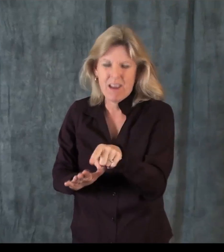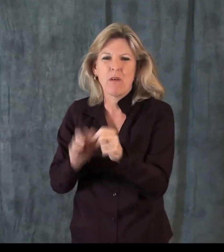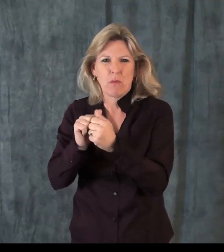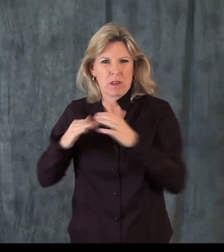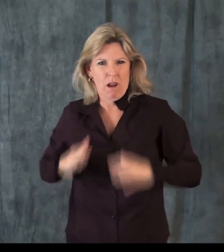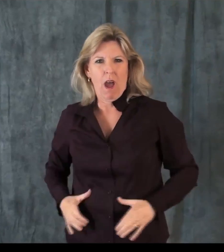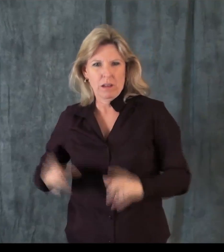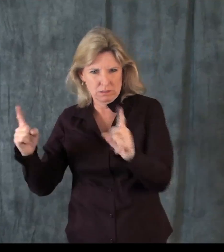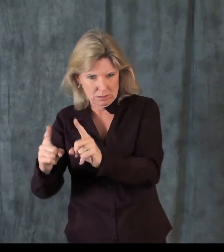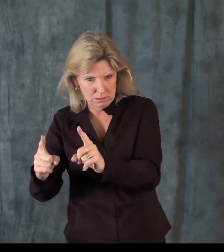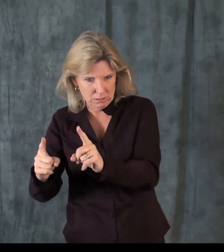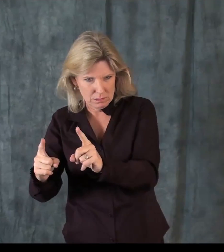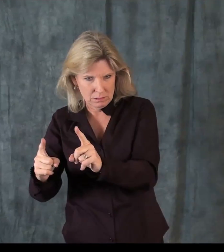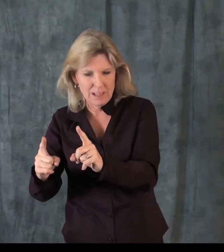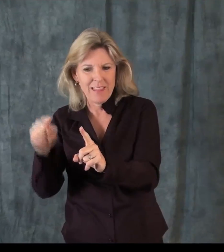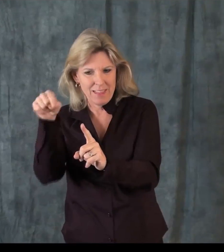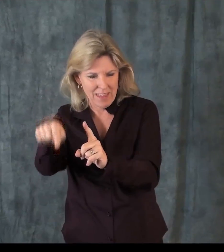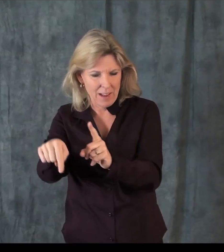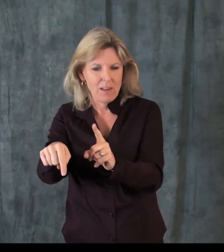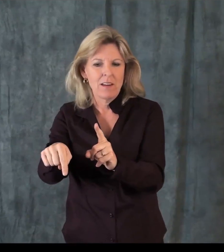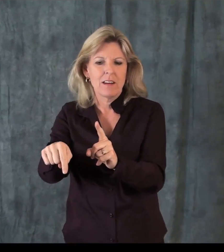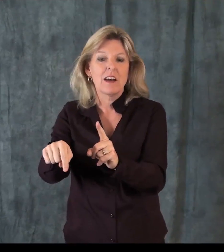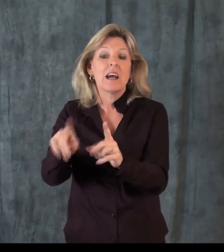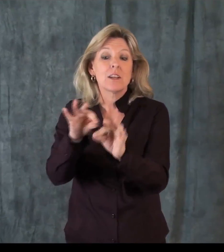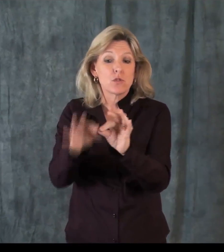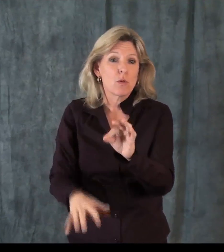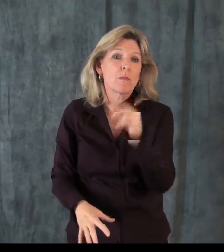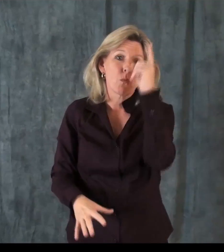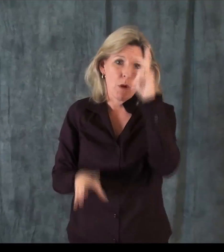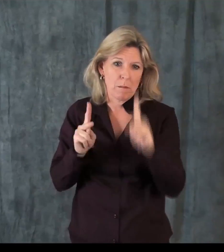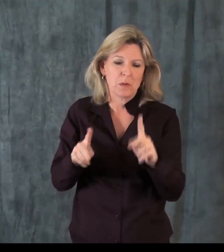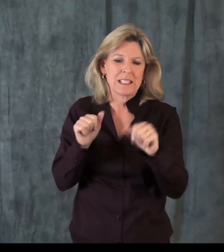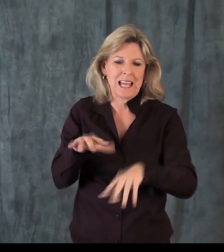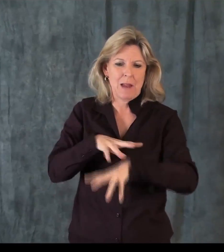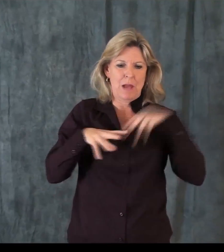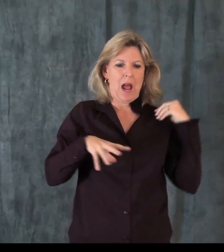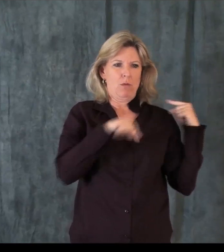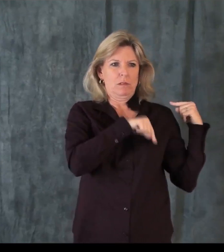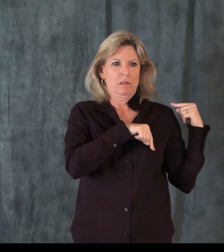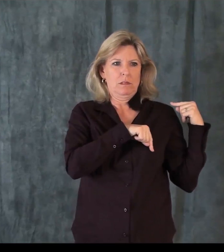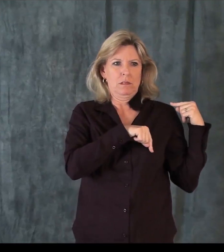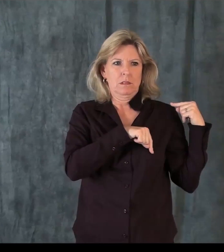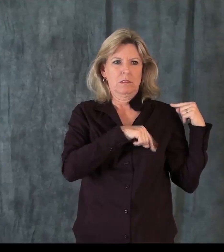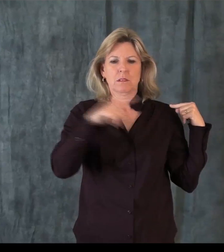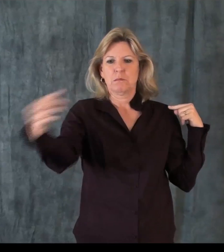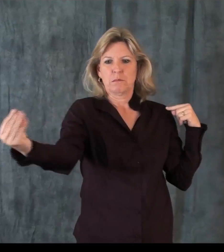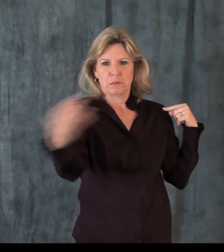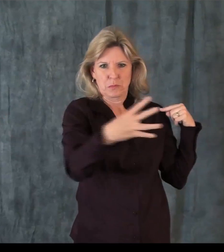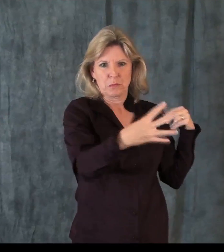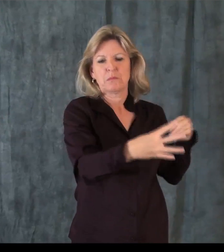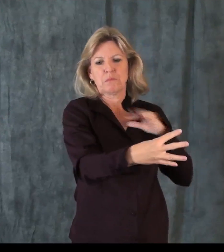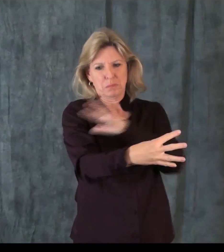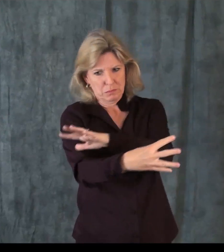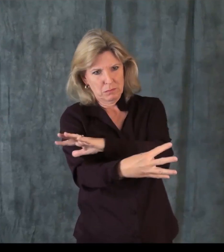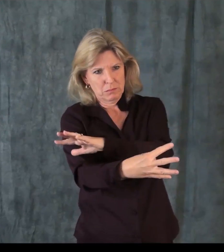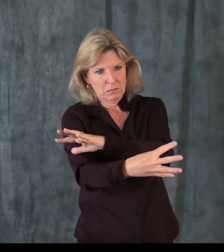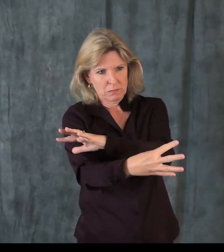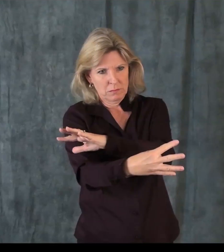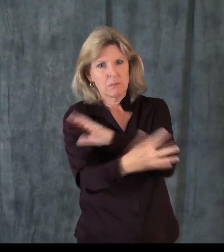We need to have the attorney and the client both present in the courtroom with the interpreter being the only person who's remotely brought into